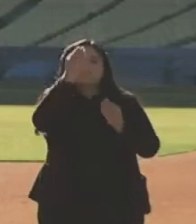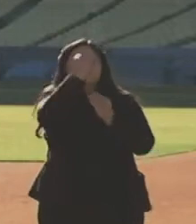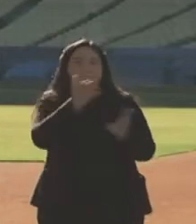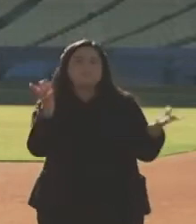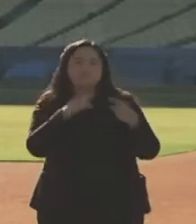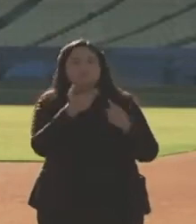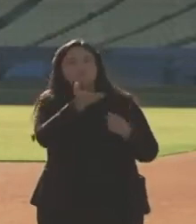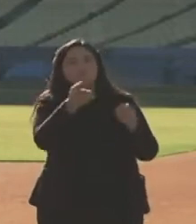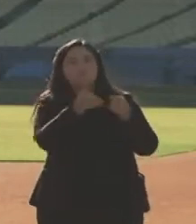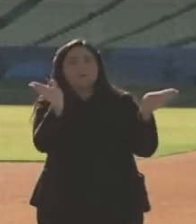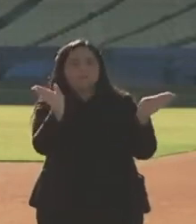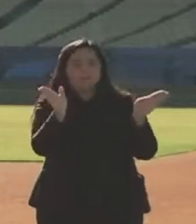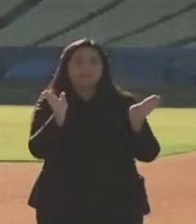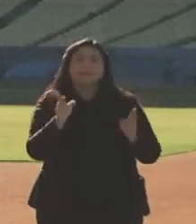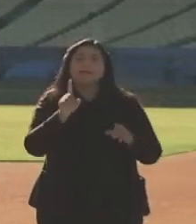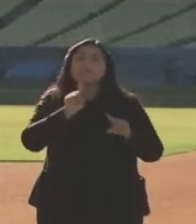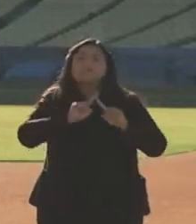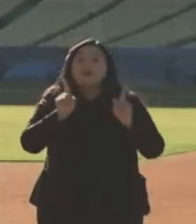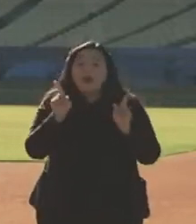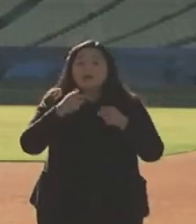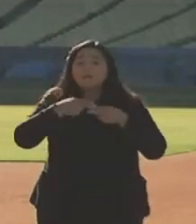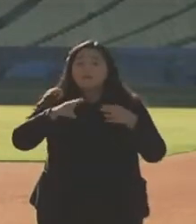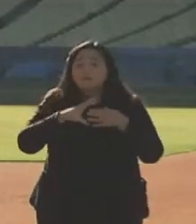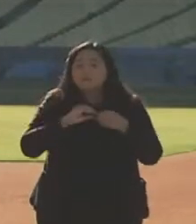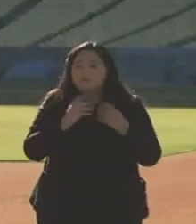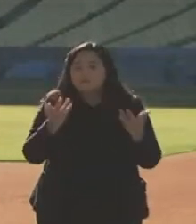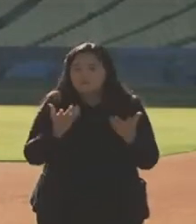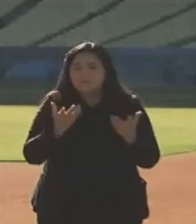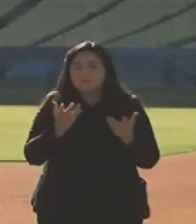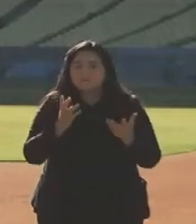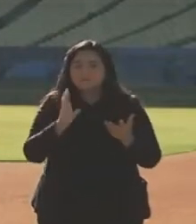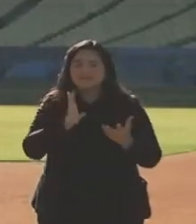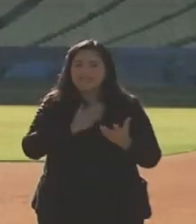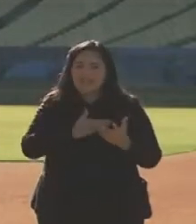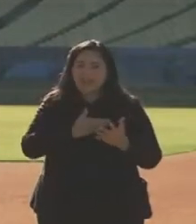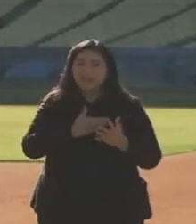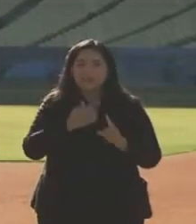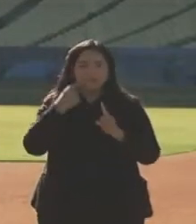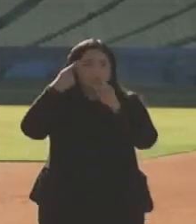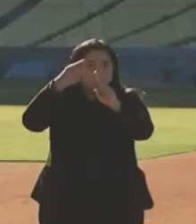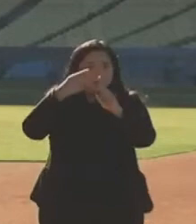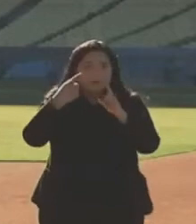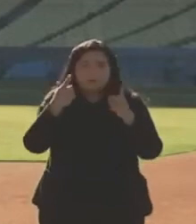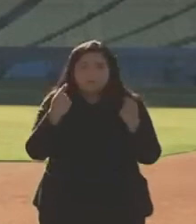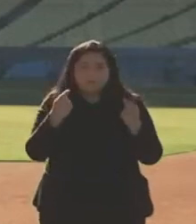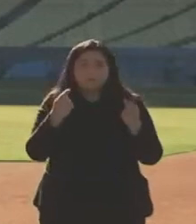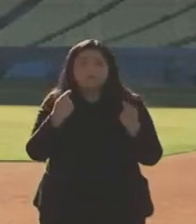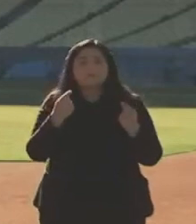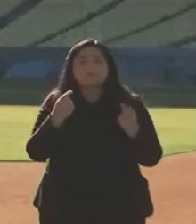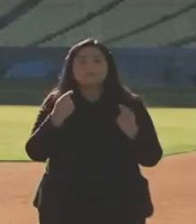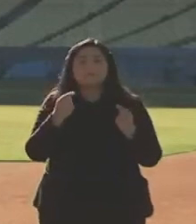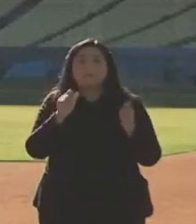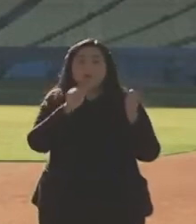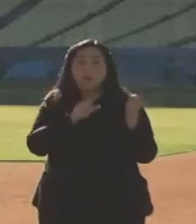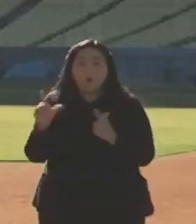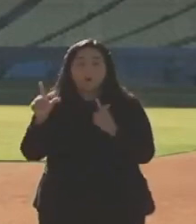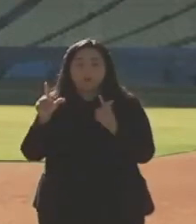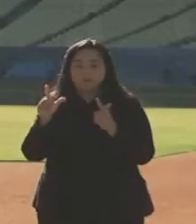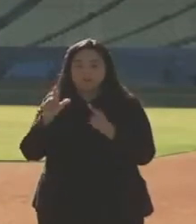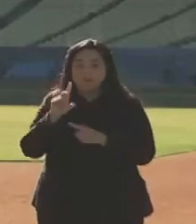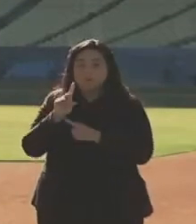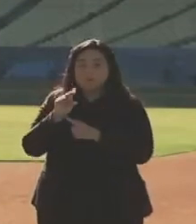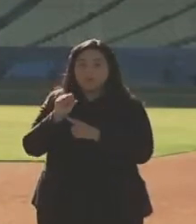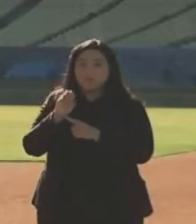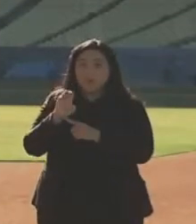of the public. Let me just say, though, briefly, that our resolve is to get all of the existing doses